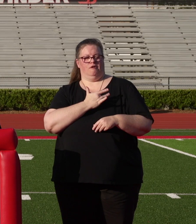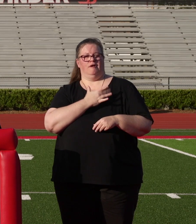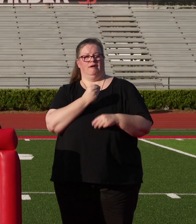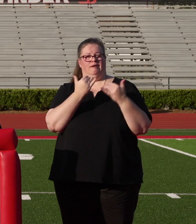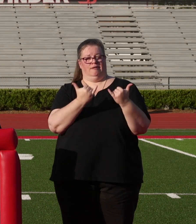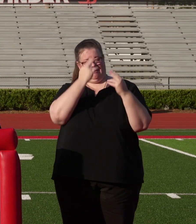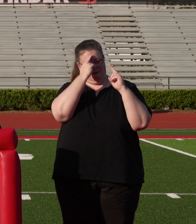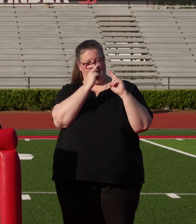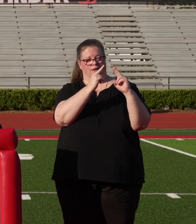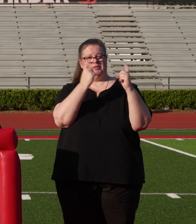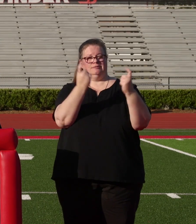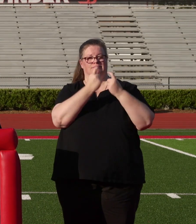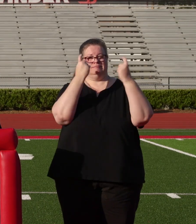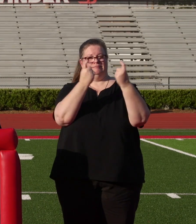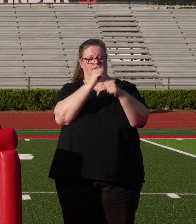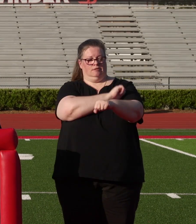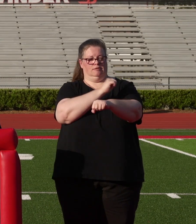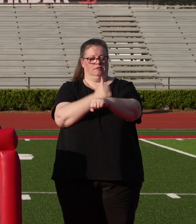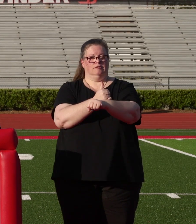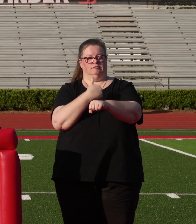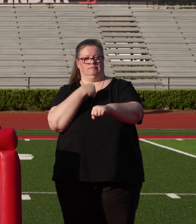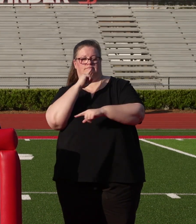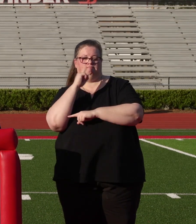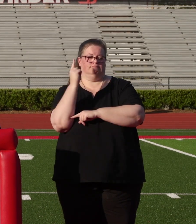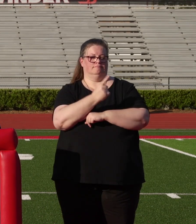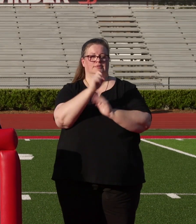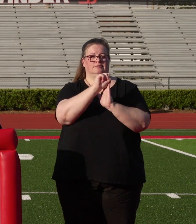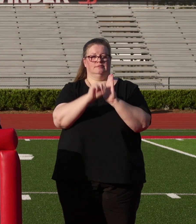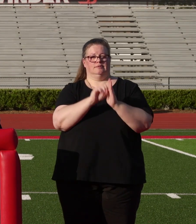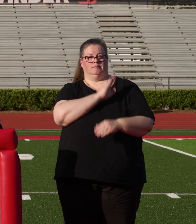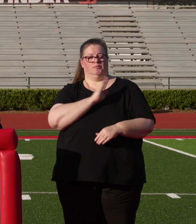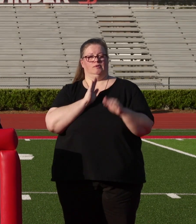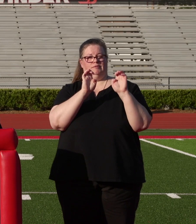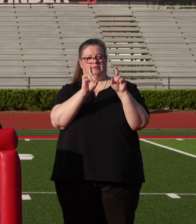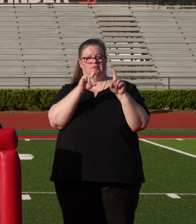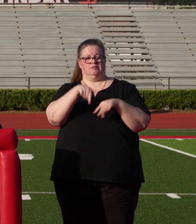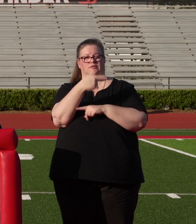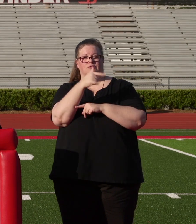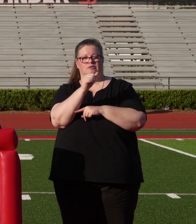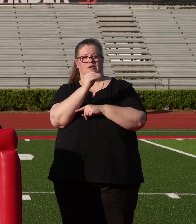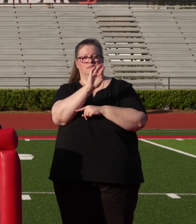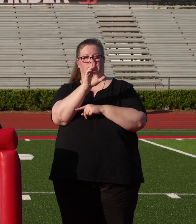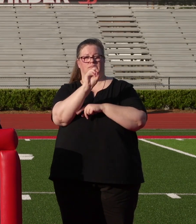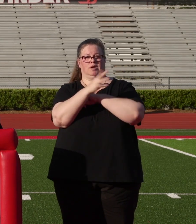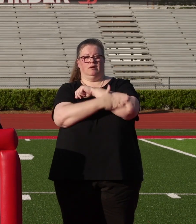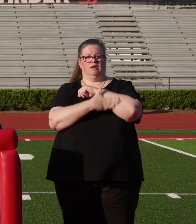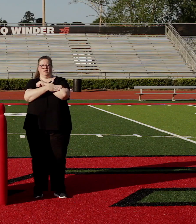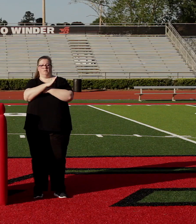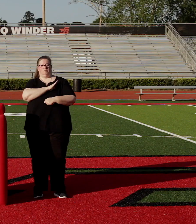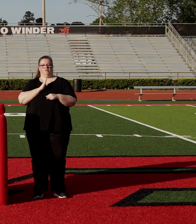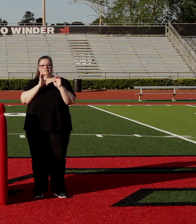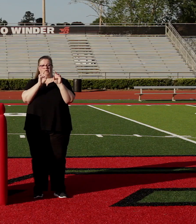on this honorable occasion by the authority vested in me by both the State Board of Education of Georgia and the Barrow County Board of Education,